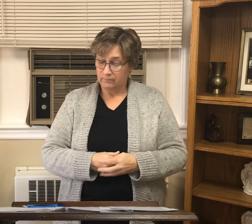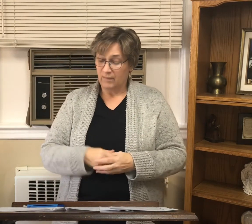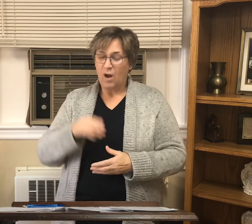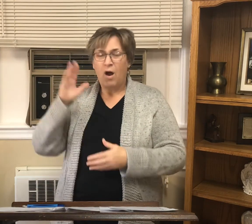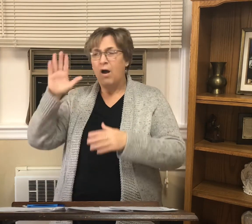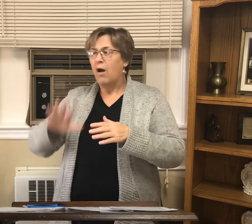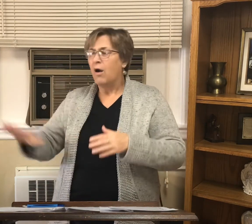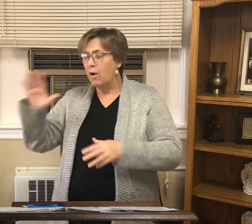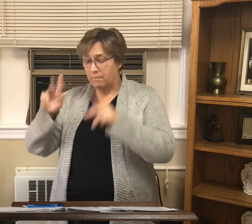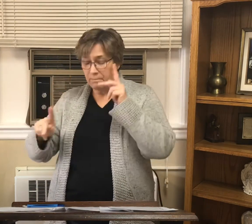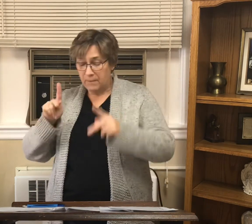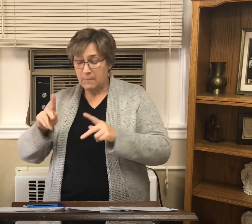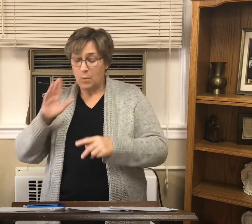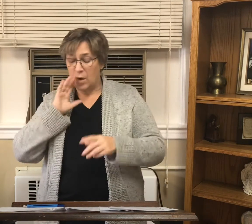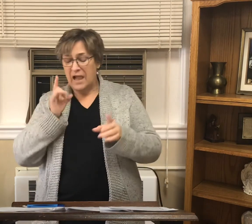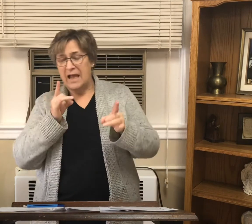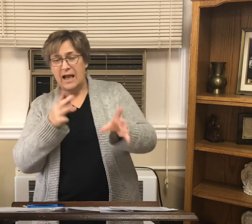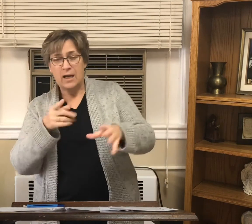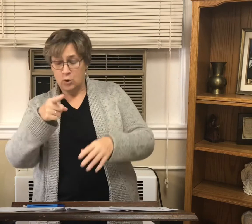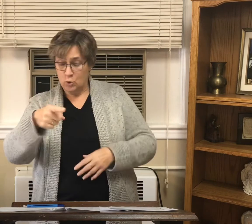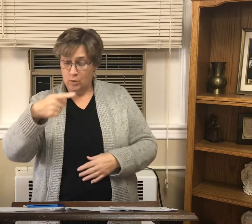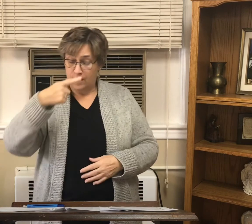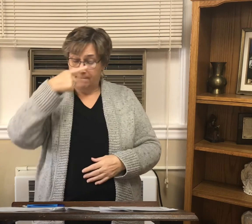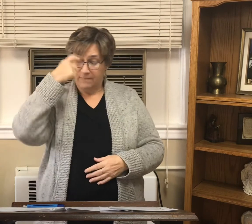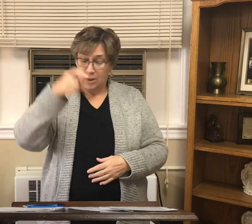you will be hated by all because of my name